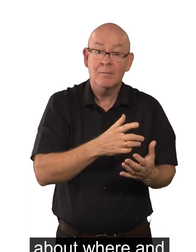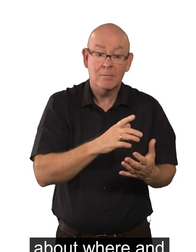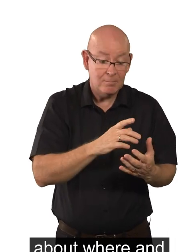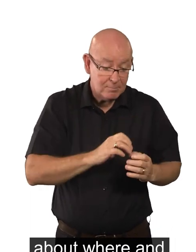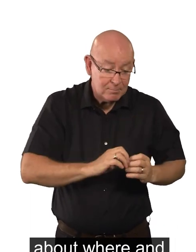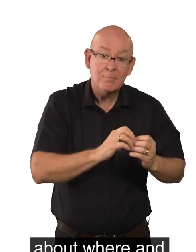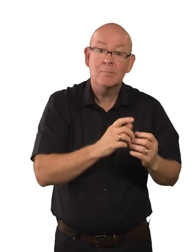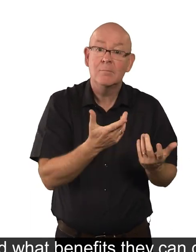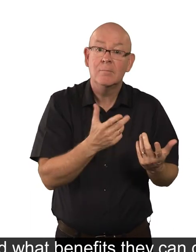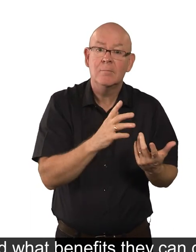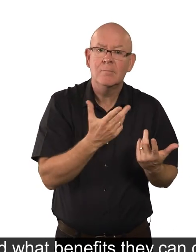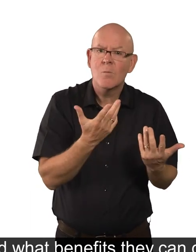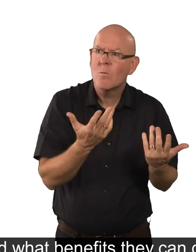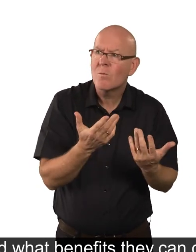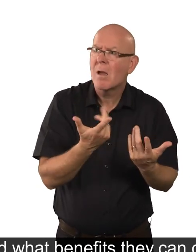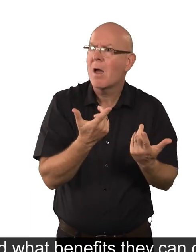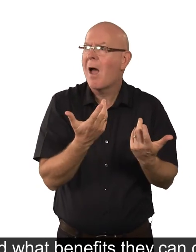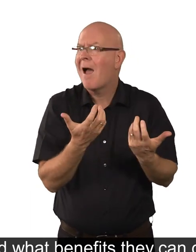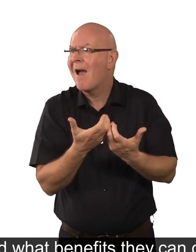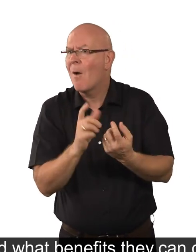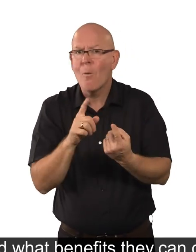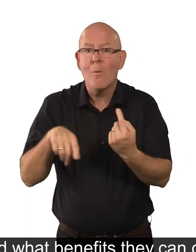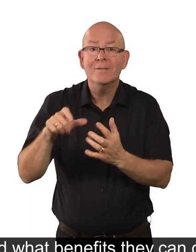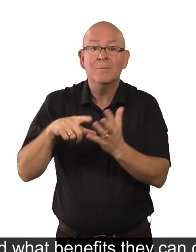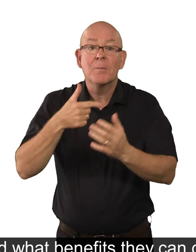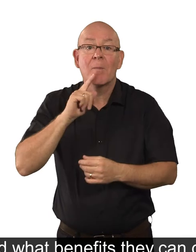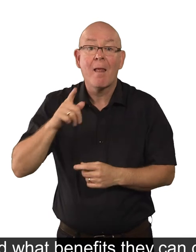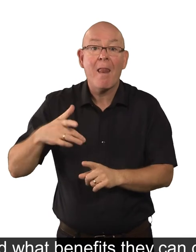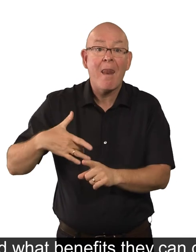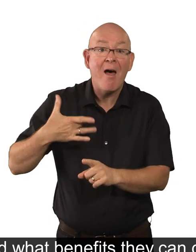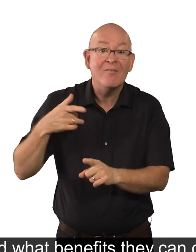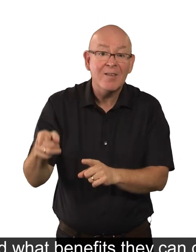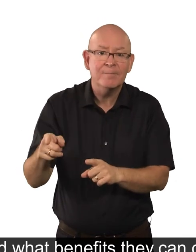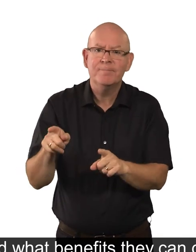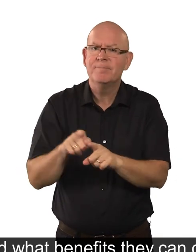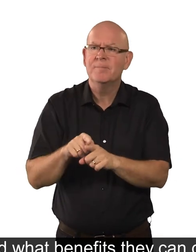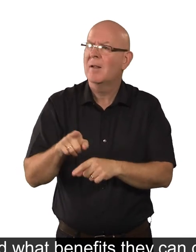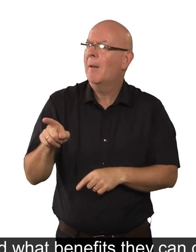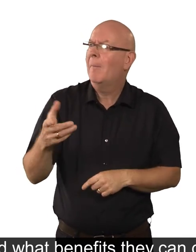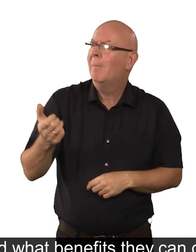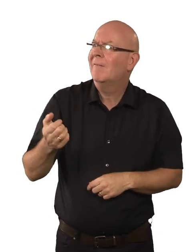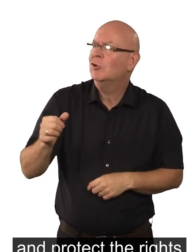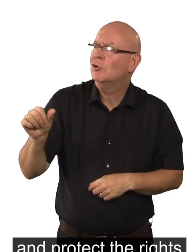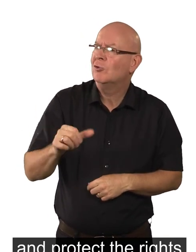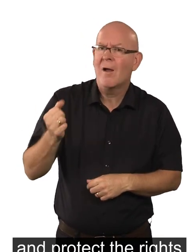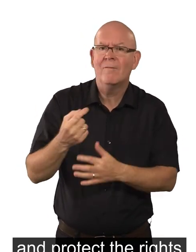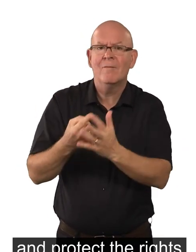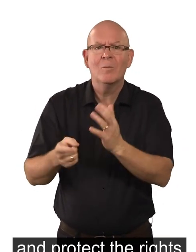disabled people live and what benefits they can get, the Government needs to think about and